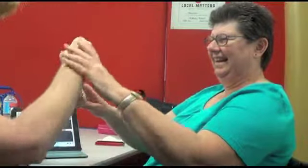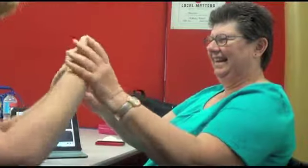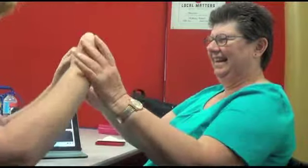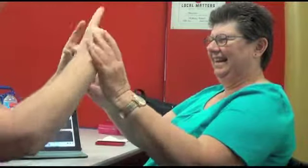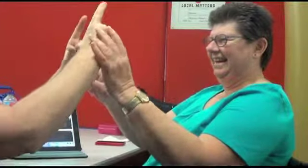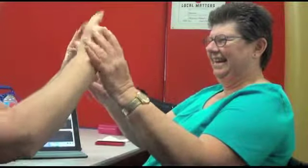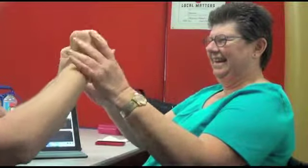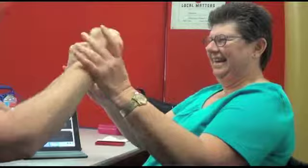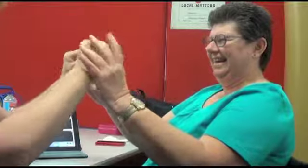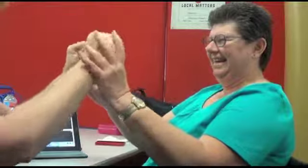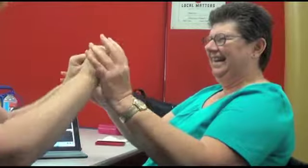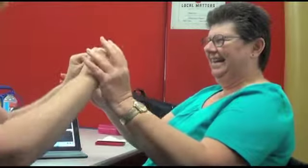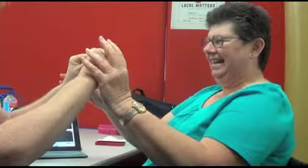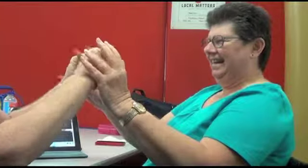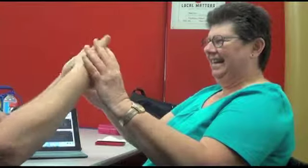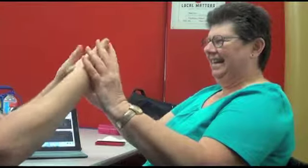Okay, now let's try and get this text bigger.